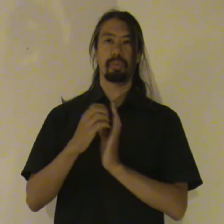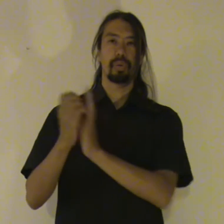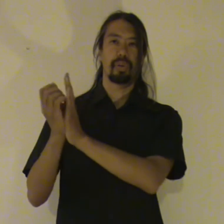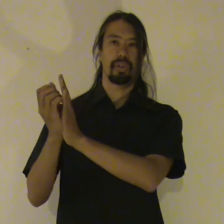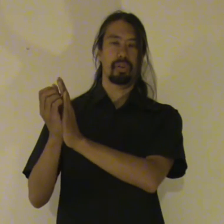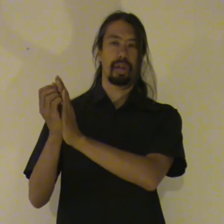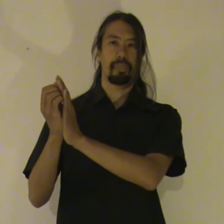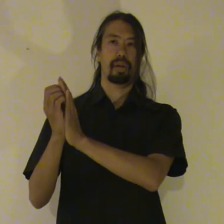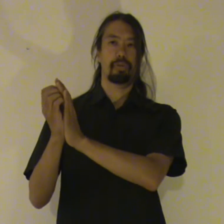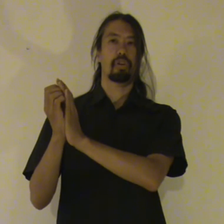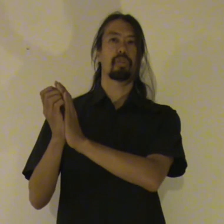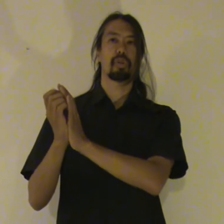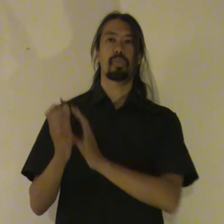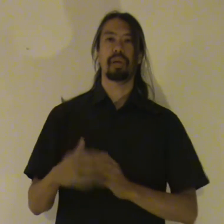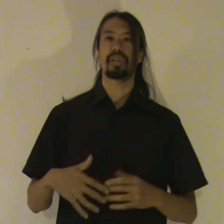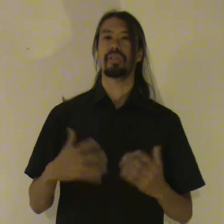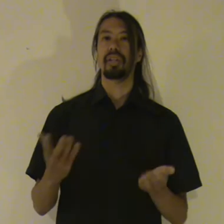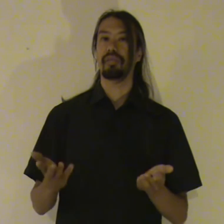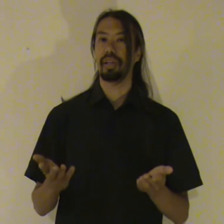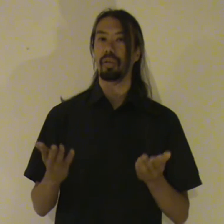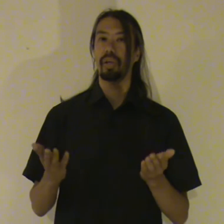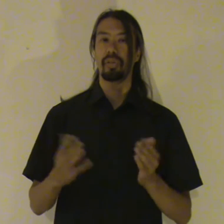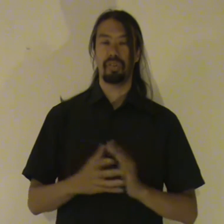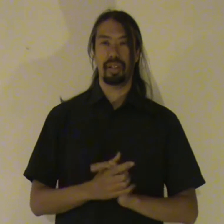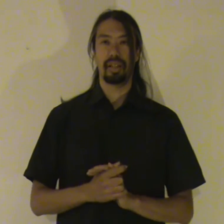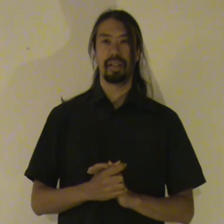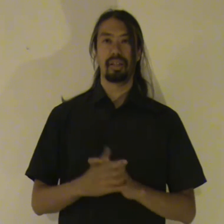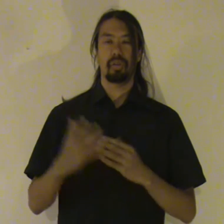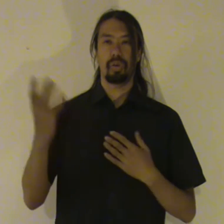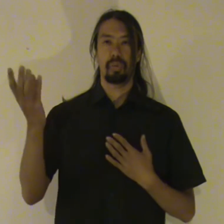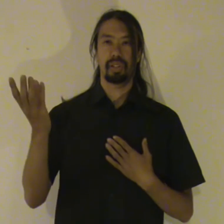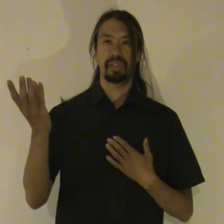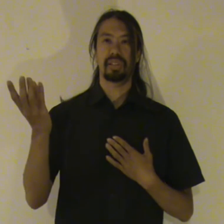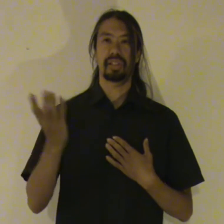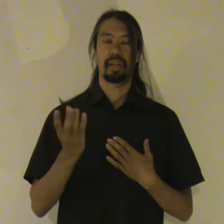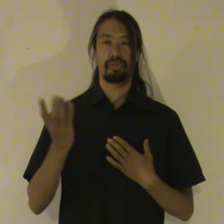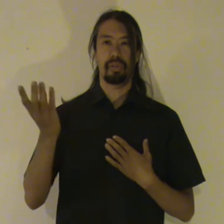pull you into that part of the cosmos. Where you can see the thing you want to see. Or which is inside of you.